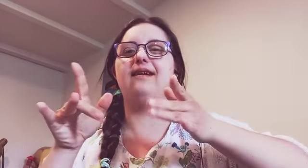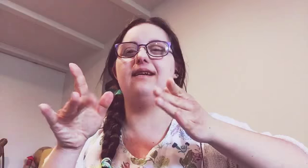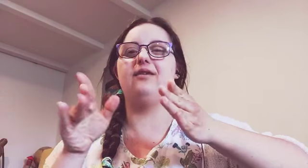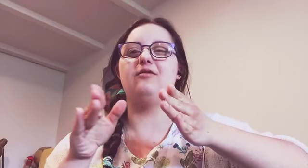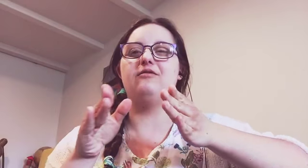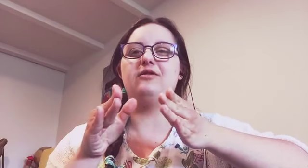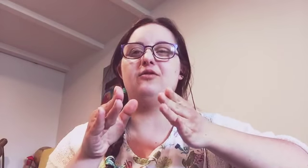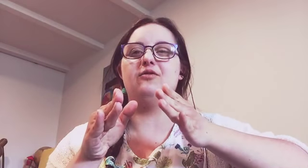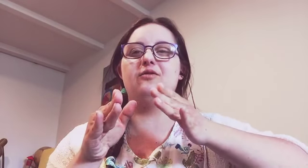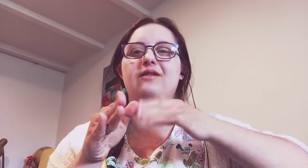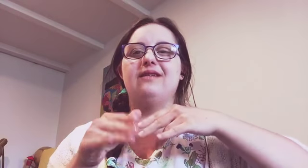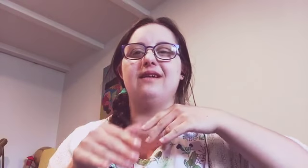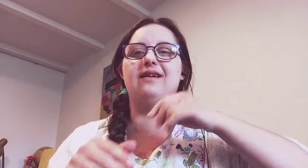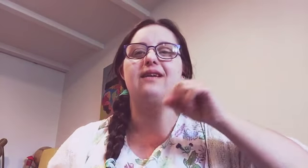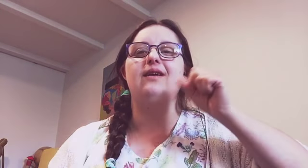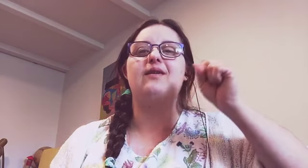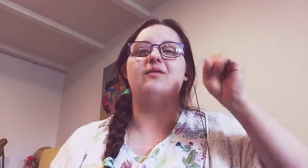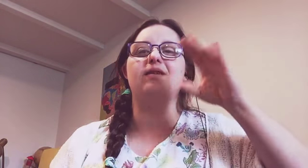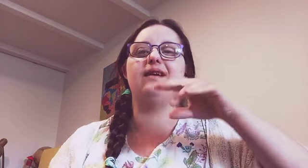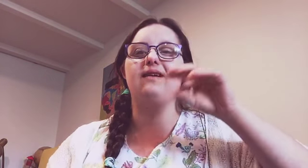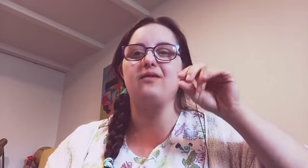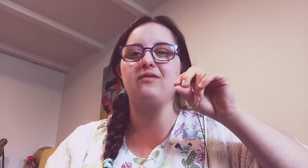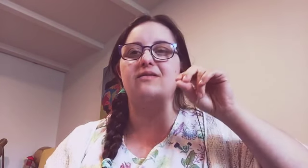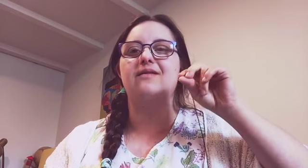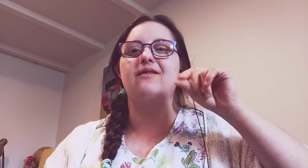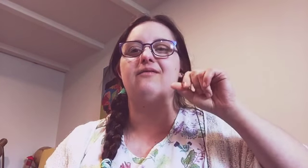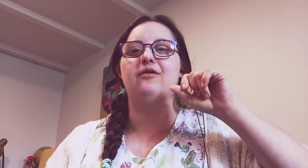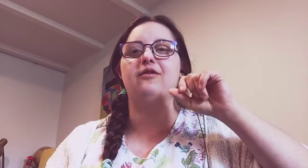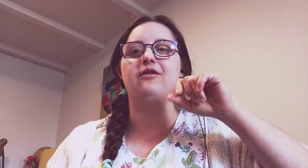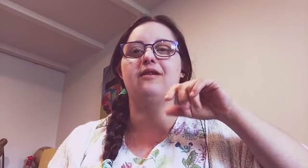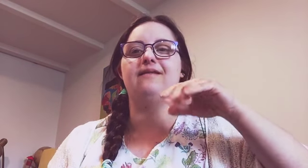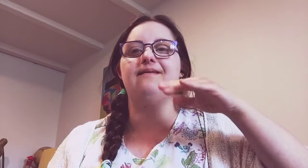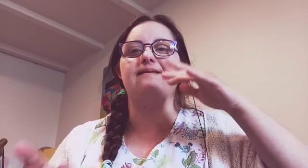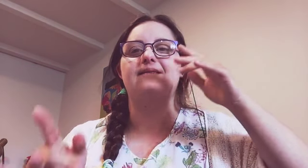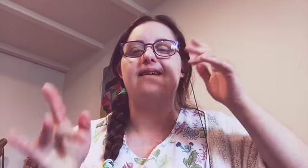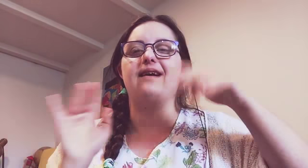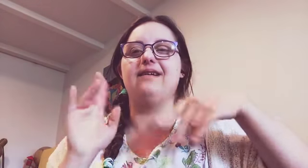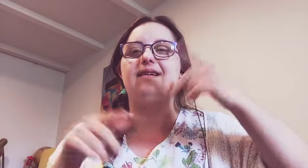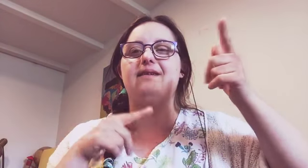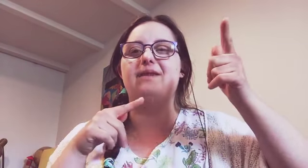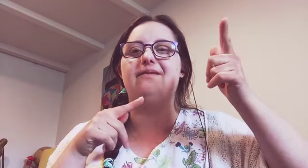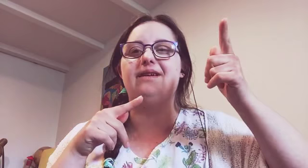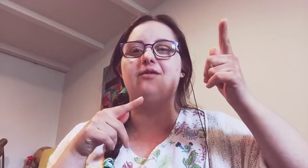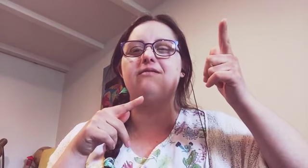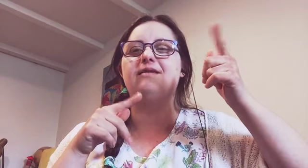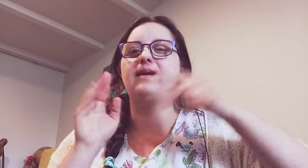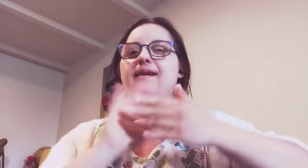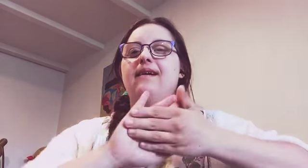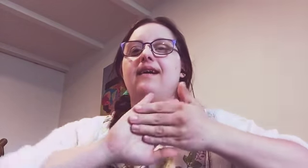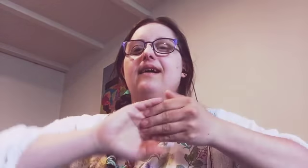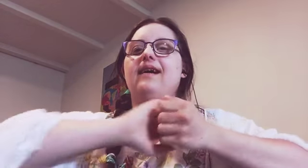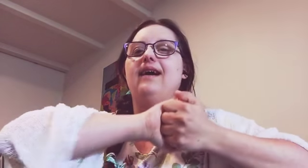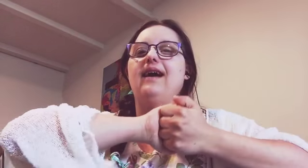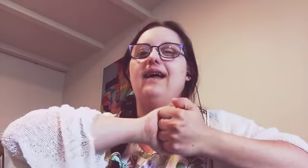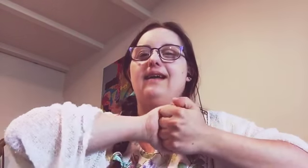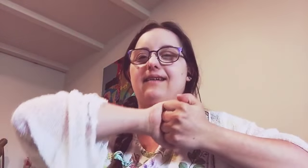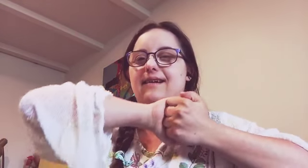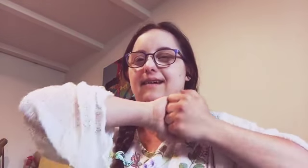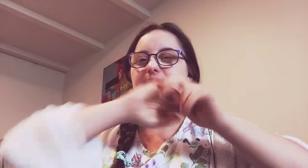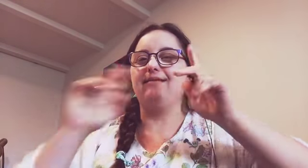use for editing my videos. Let's